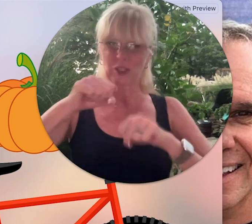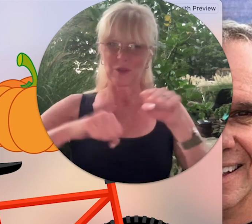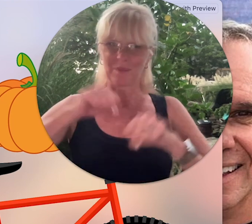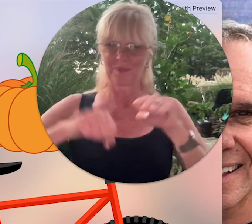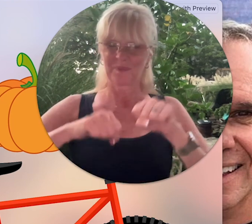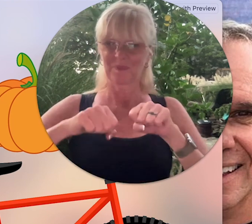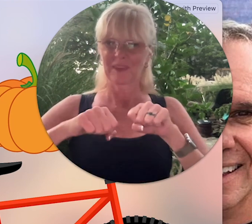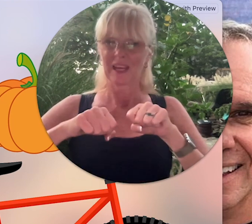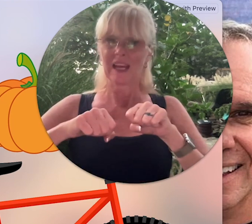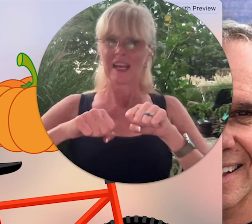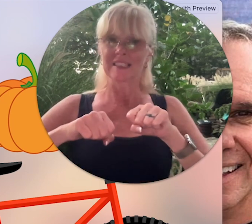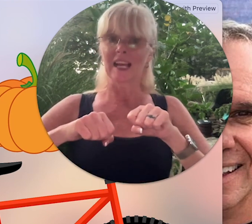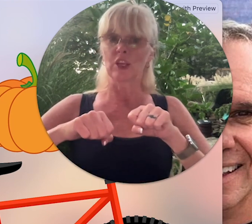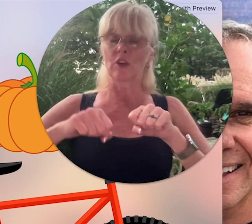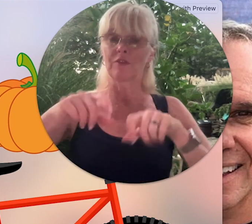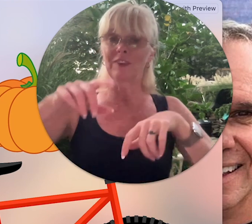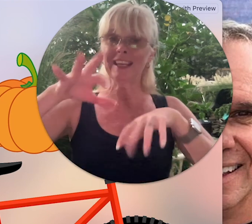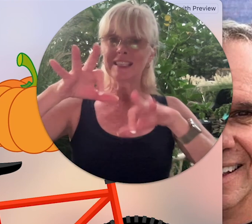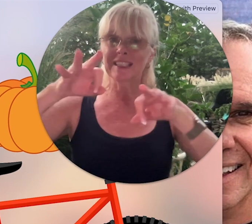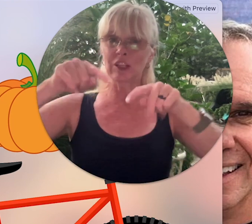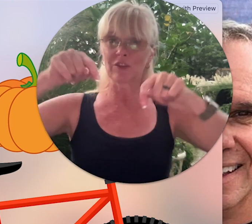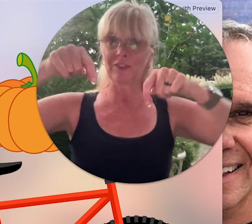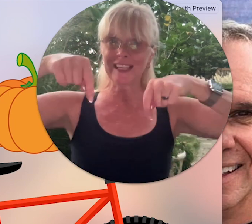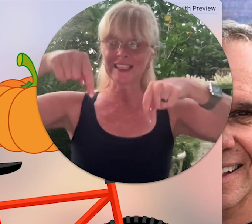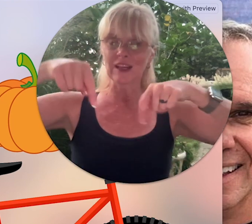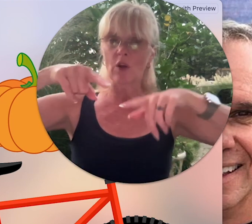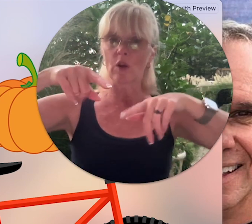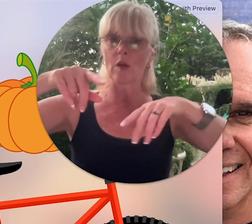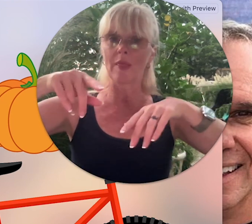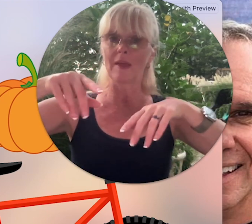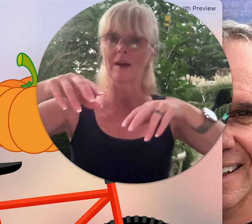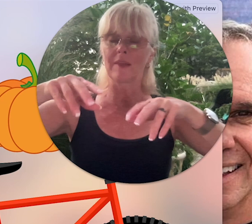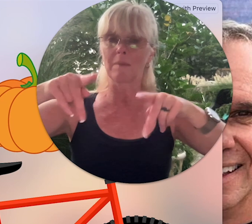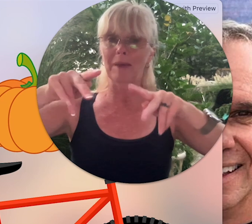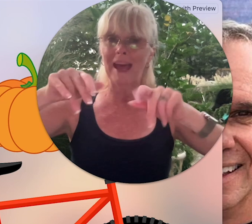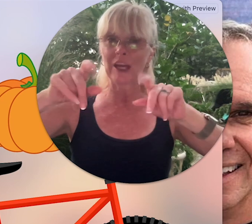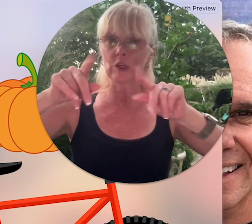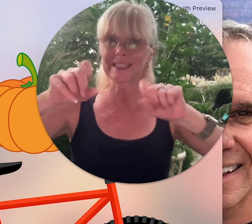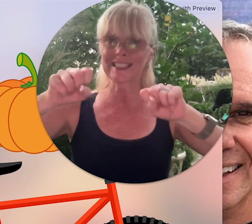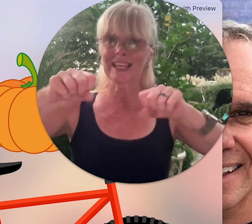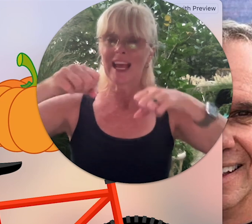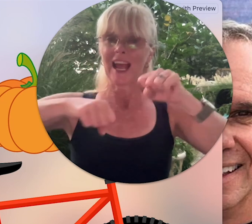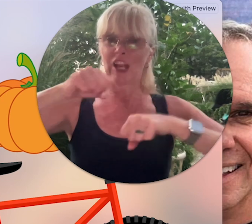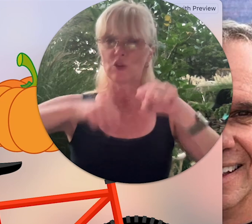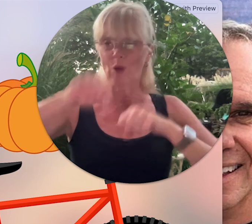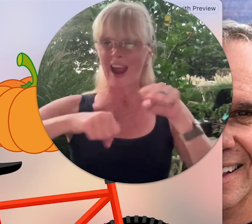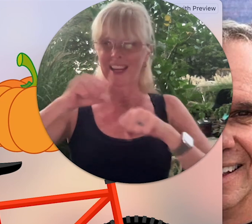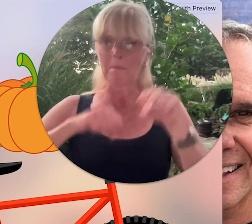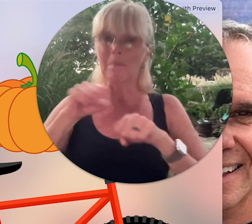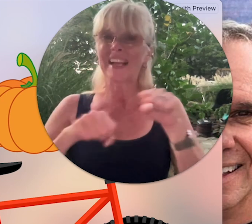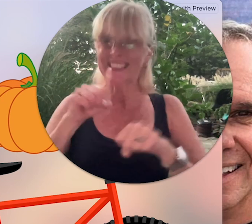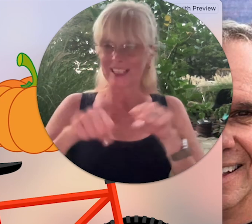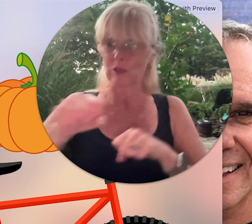it's like your feet your feet are on the the pedals and you're riding bicycle